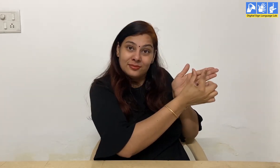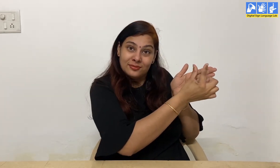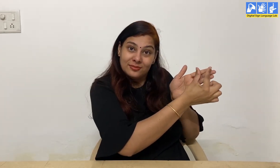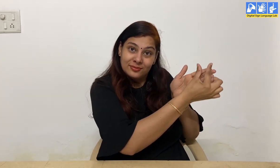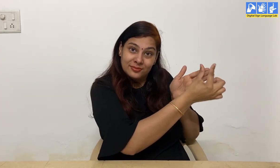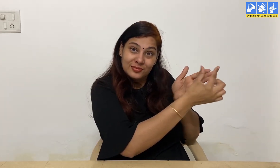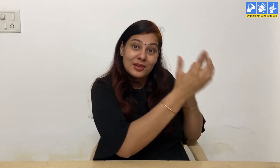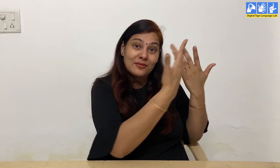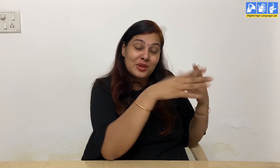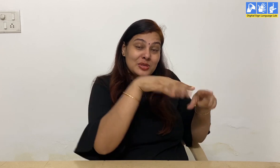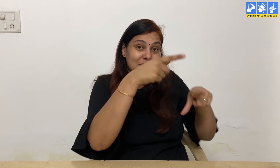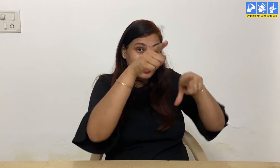And then draw lines.